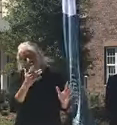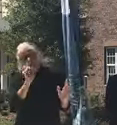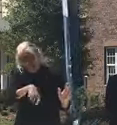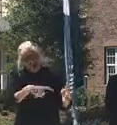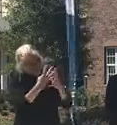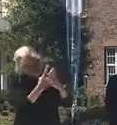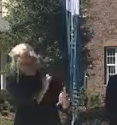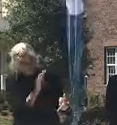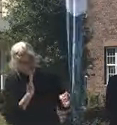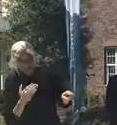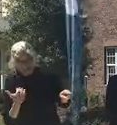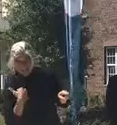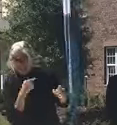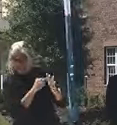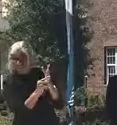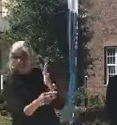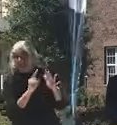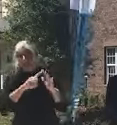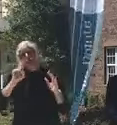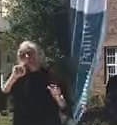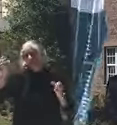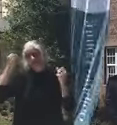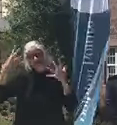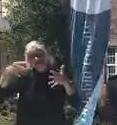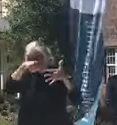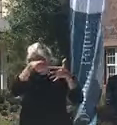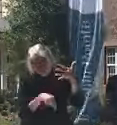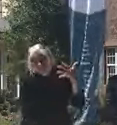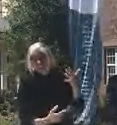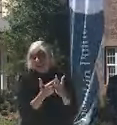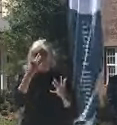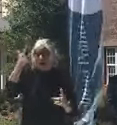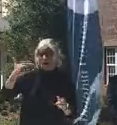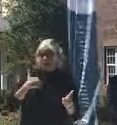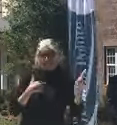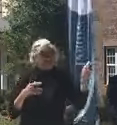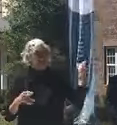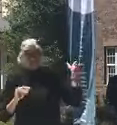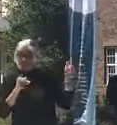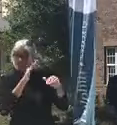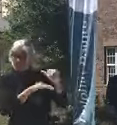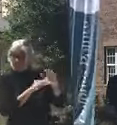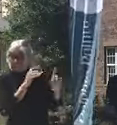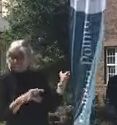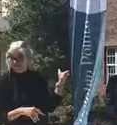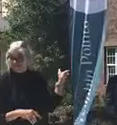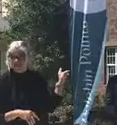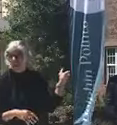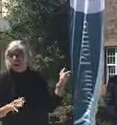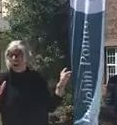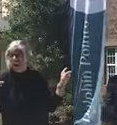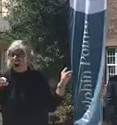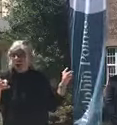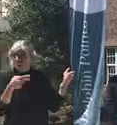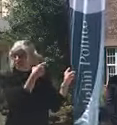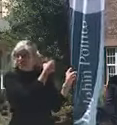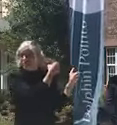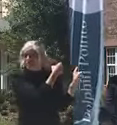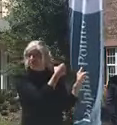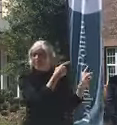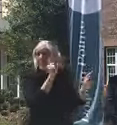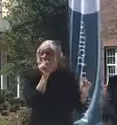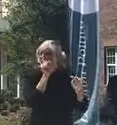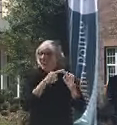that was a very difficult thing to do. Because you have folks at these facilities who are not able to have personal contact